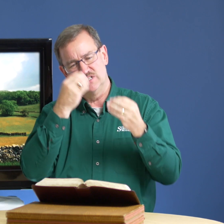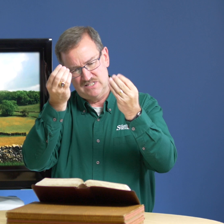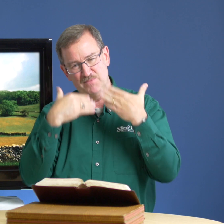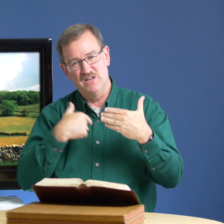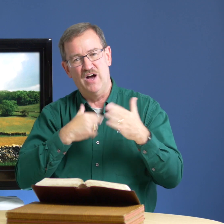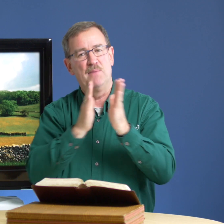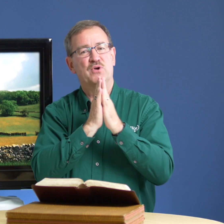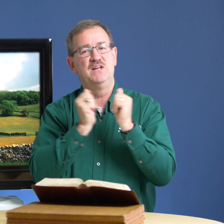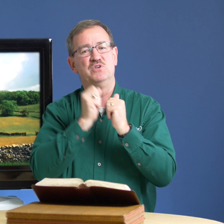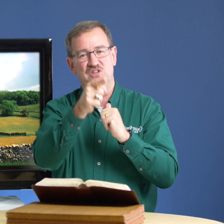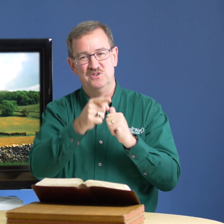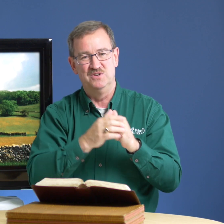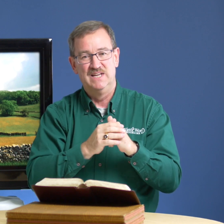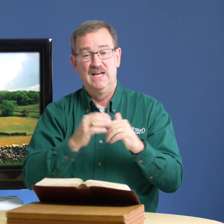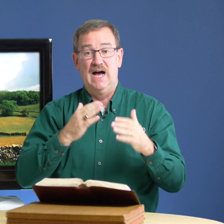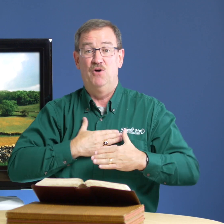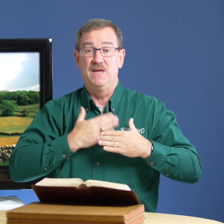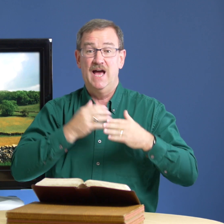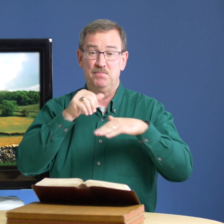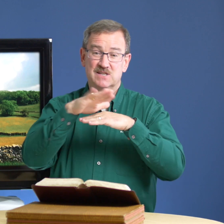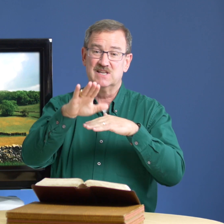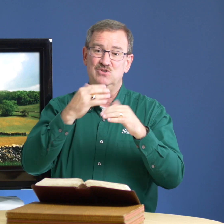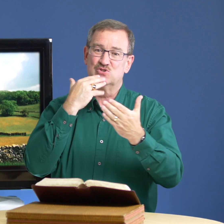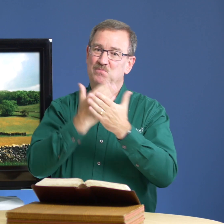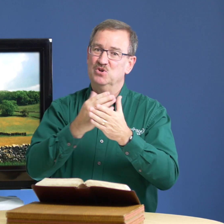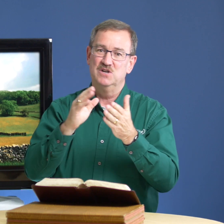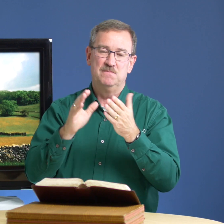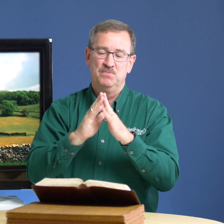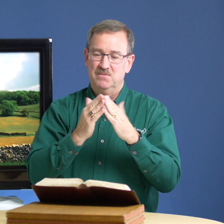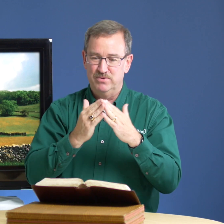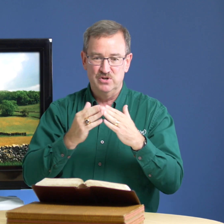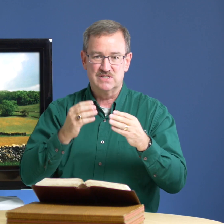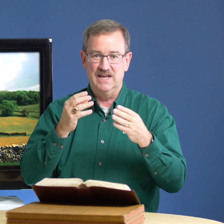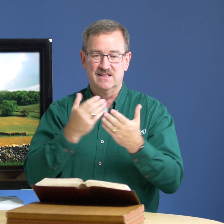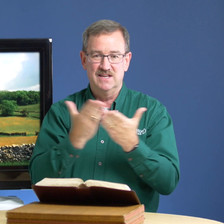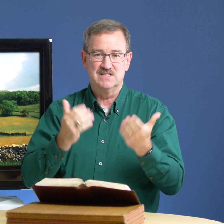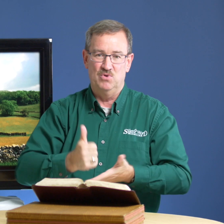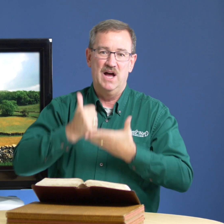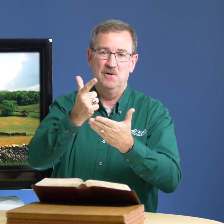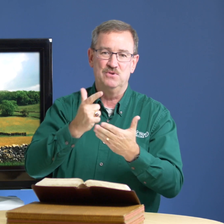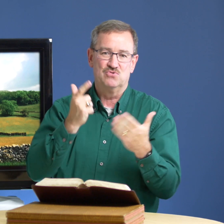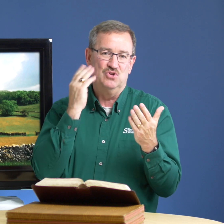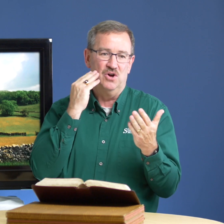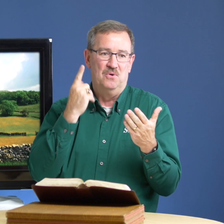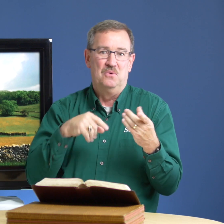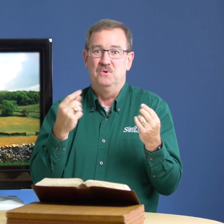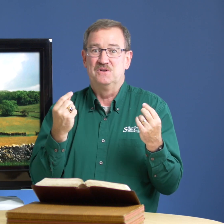just let me know i prayed with you i'll be happy to send you some good books and things that will help you to know what do